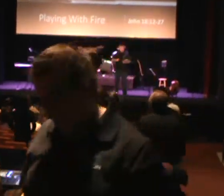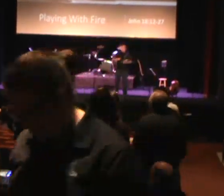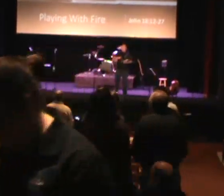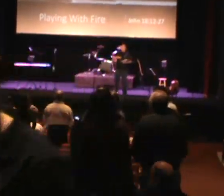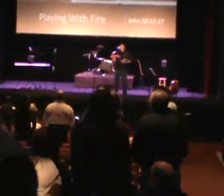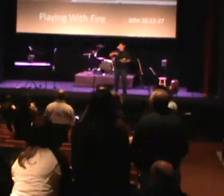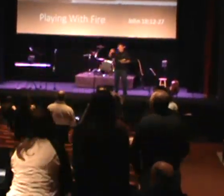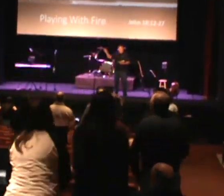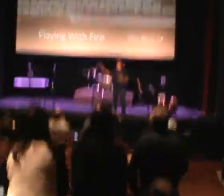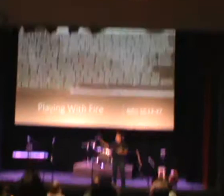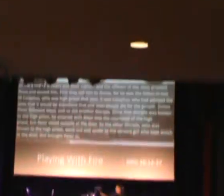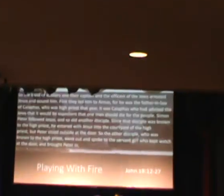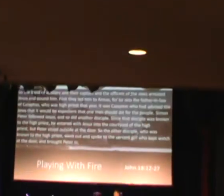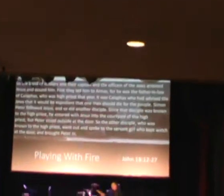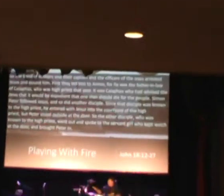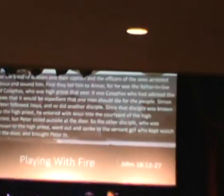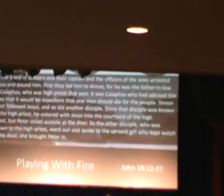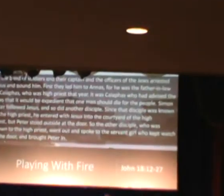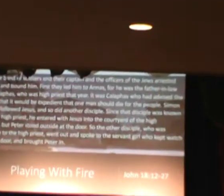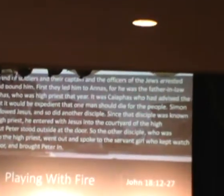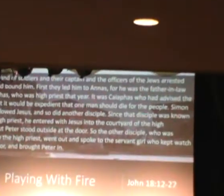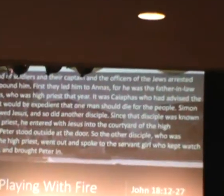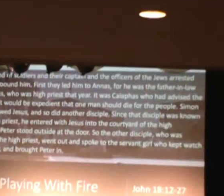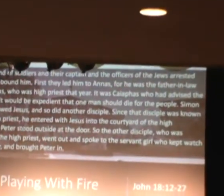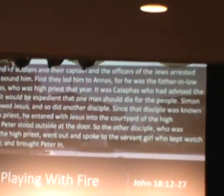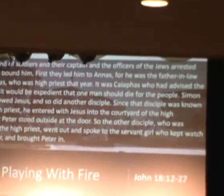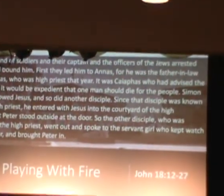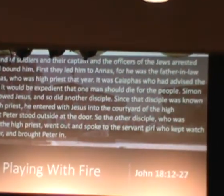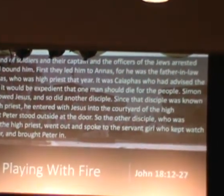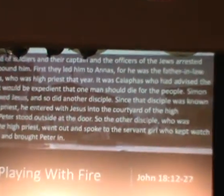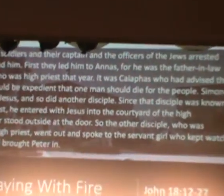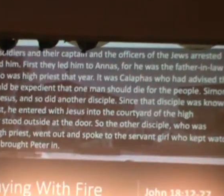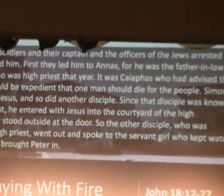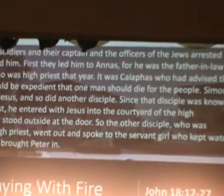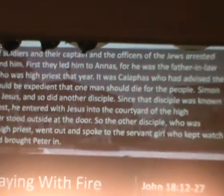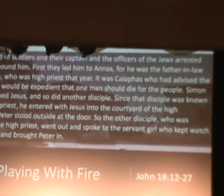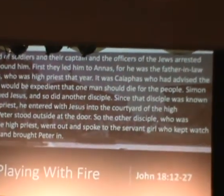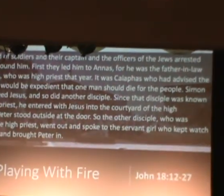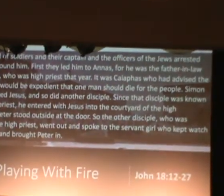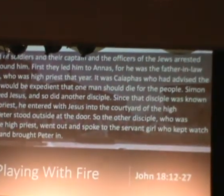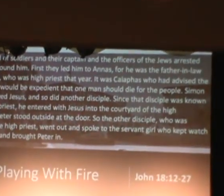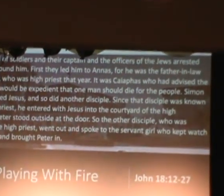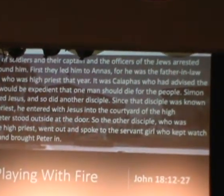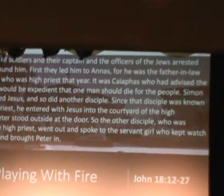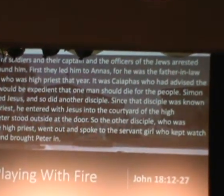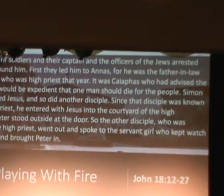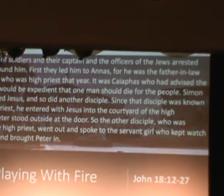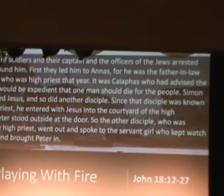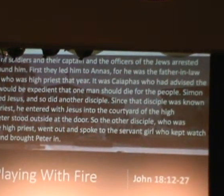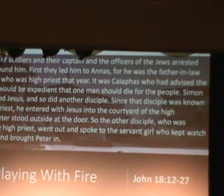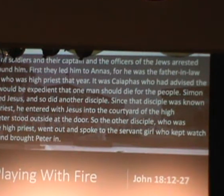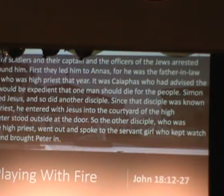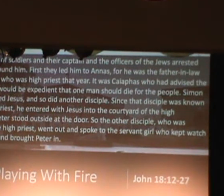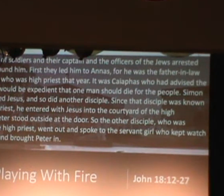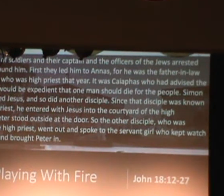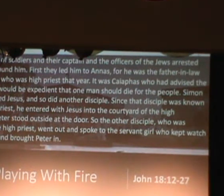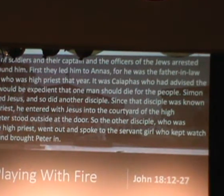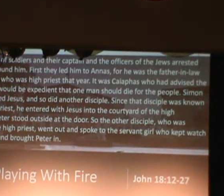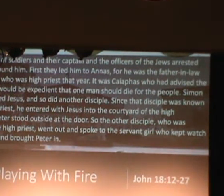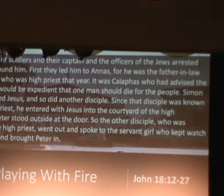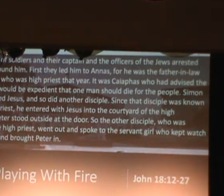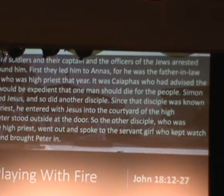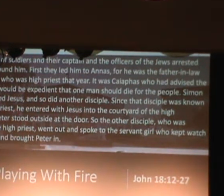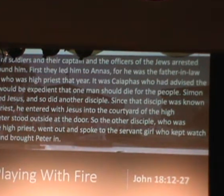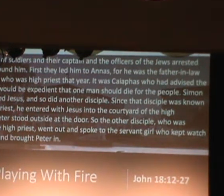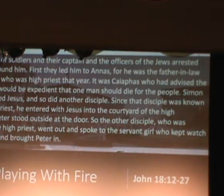I was going to preach all these verses last week, and I just said God just told me to slow down, and so we're going to hit it